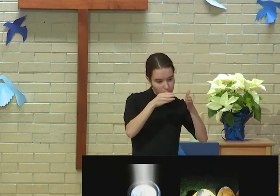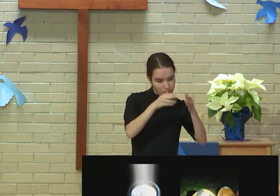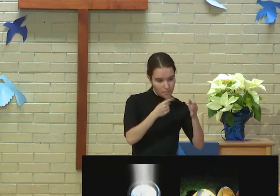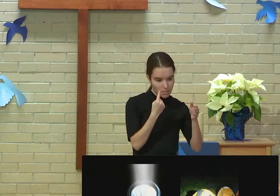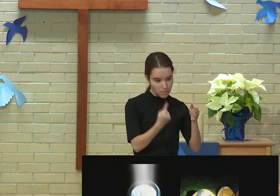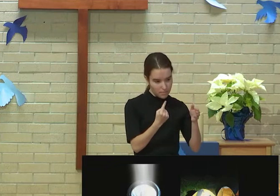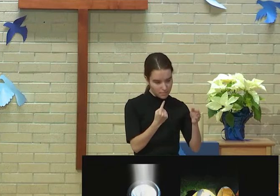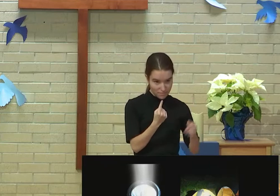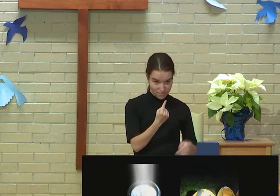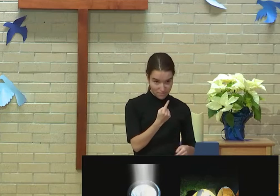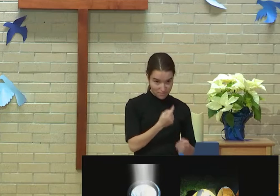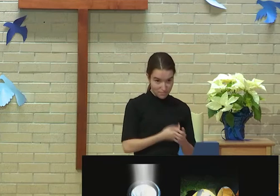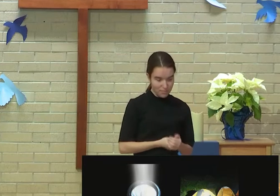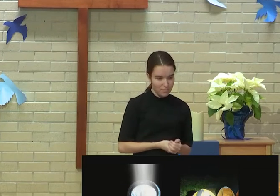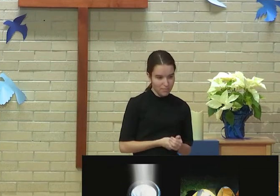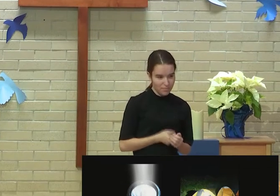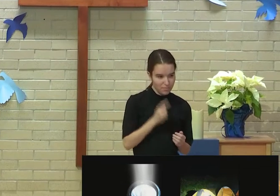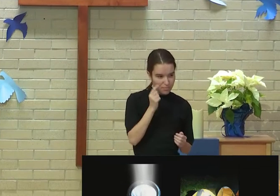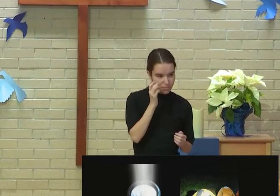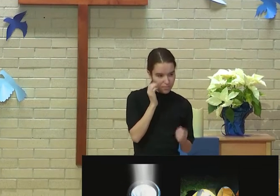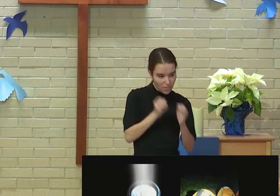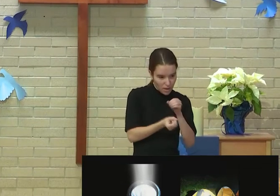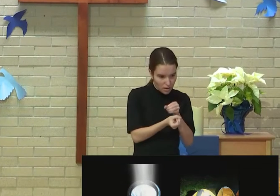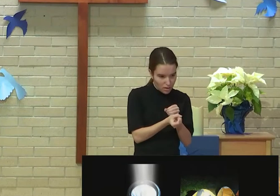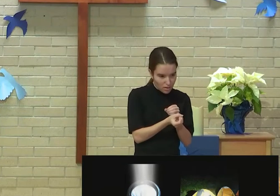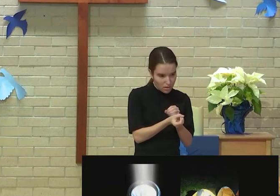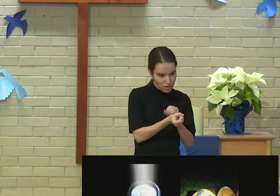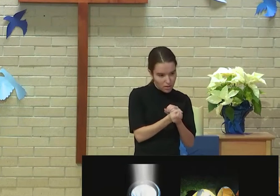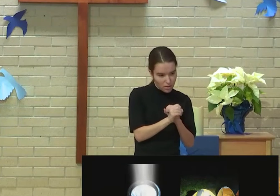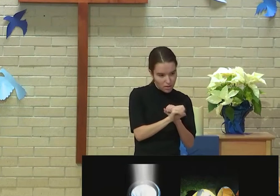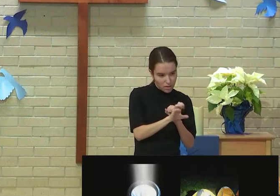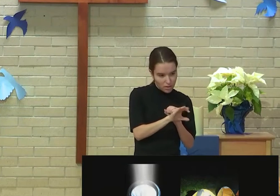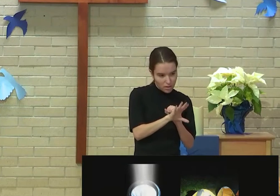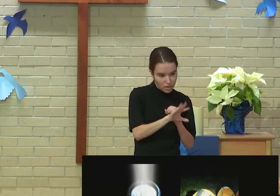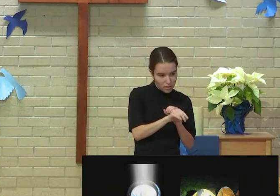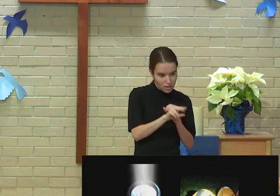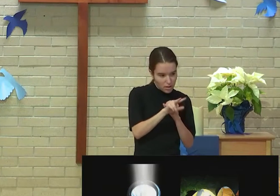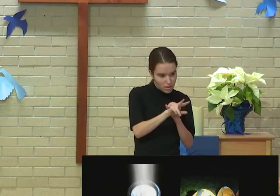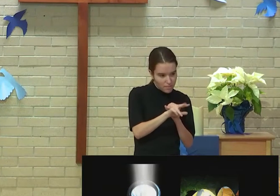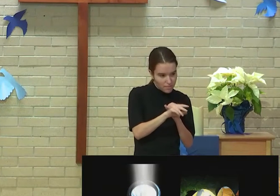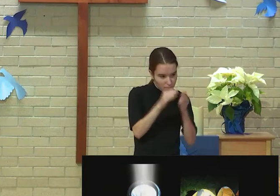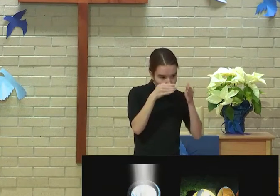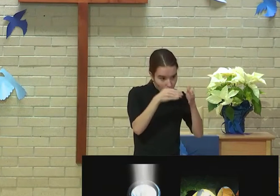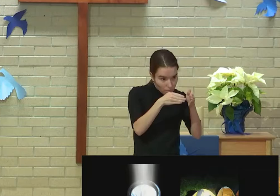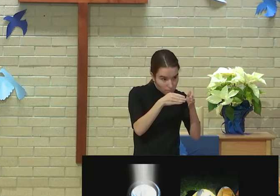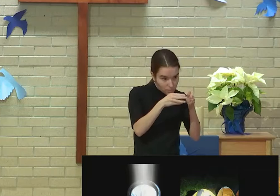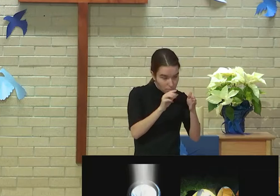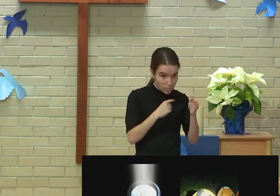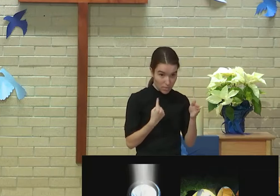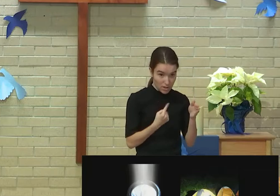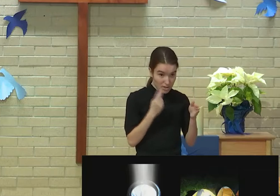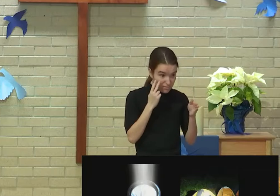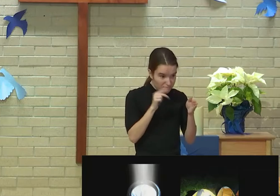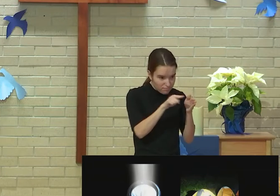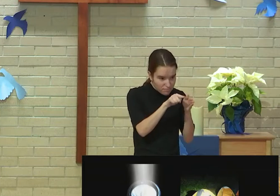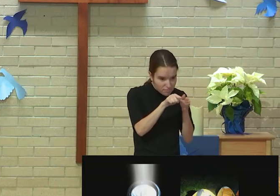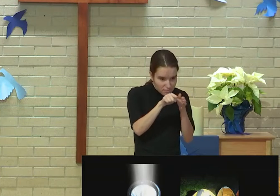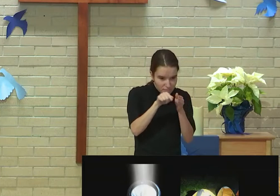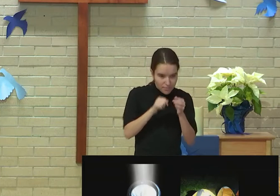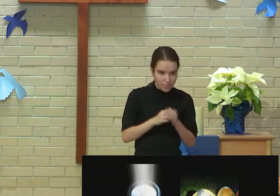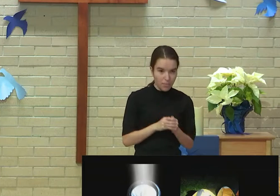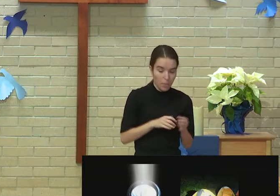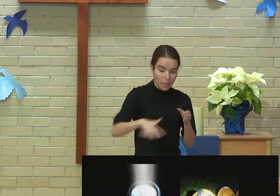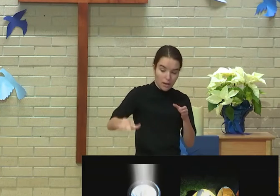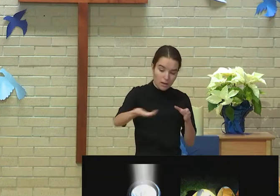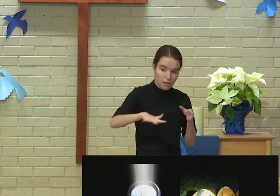spot, and so if you, it focuses the beam, and all you're going to see is where the flashlight is focusing on. So there's lots of other areas